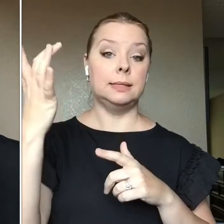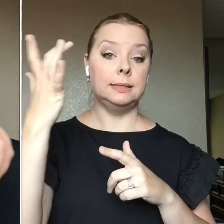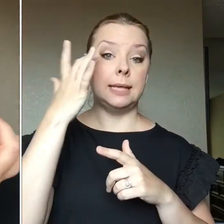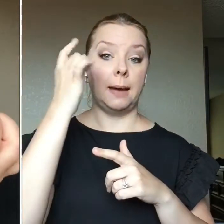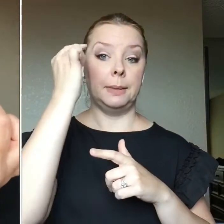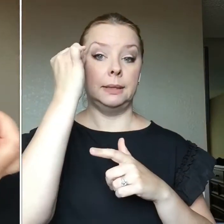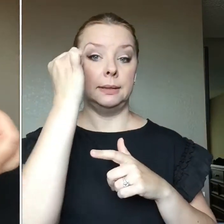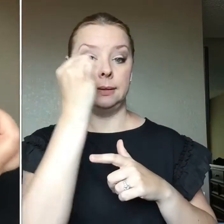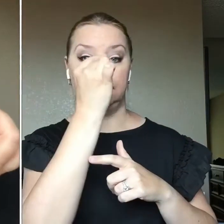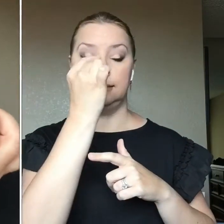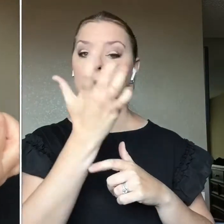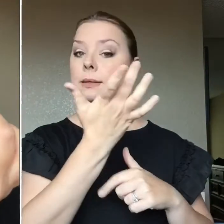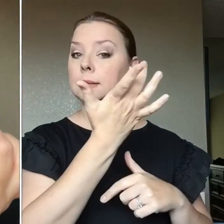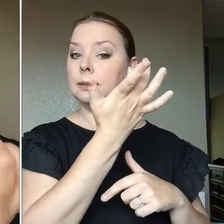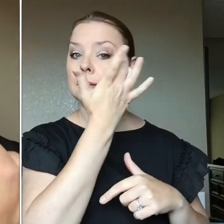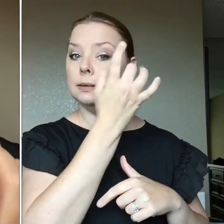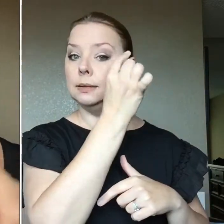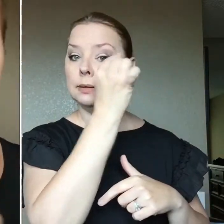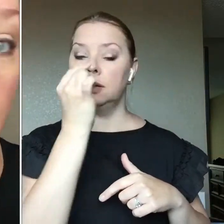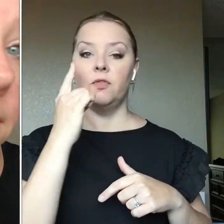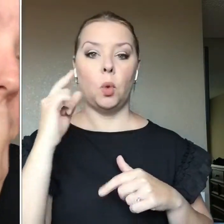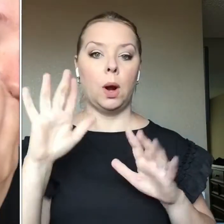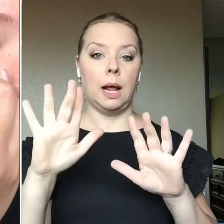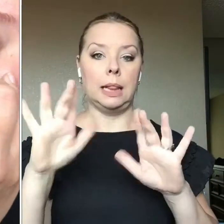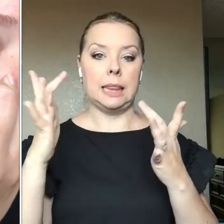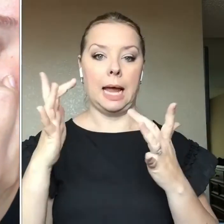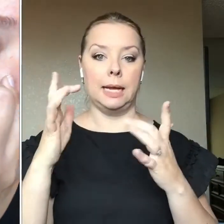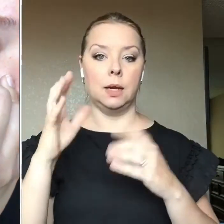my light wing. See that? Let's do the other side.